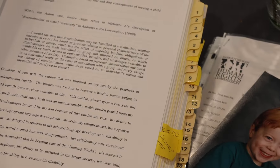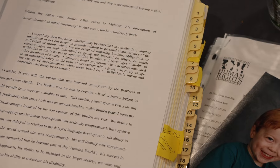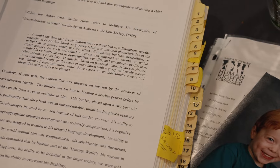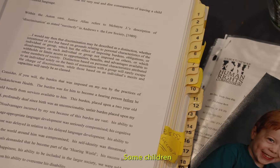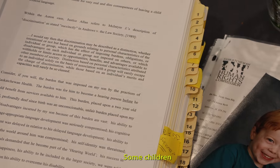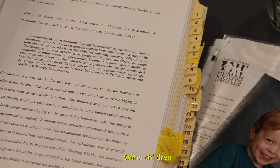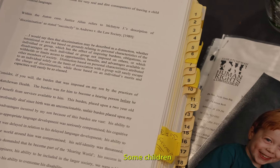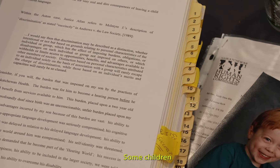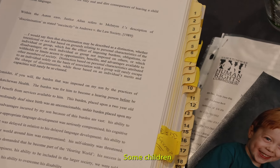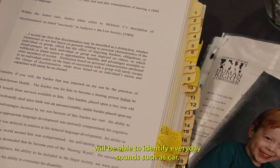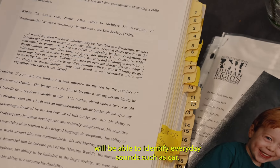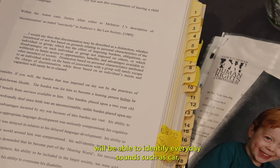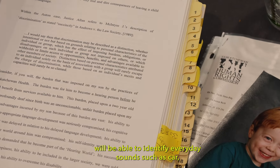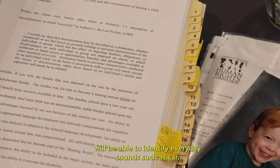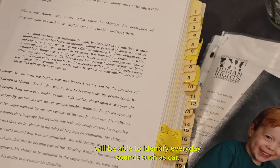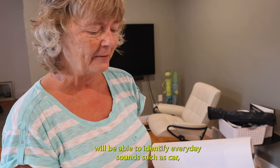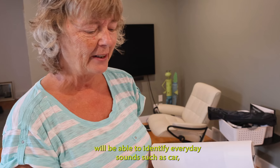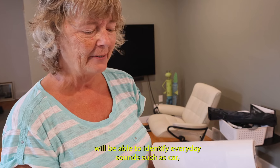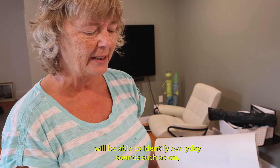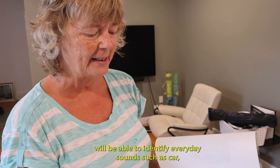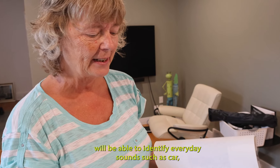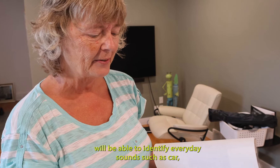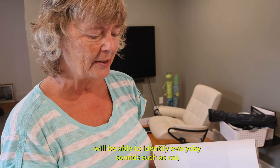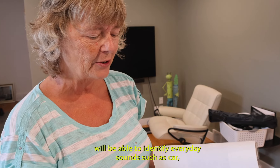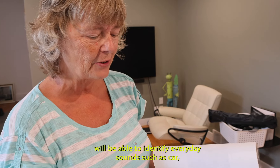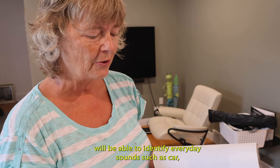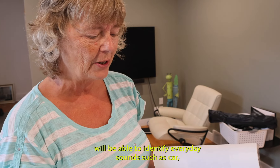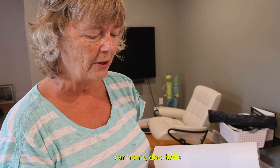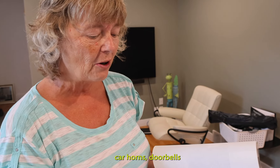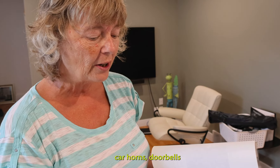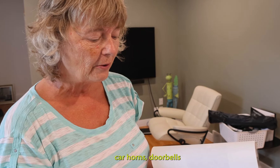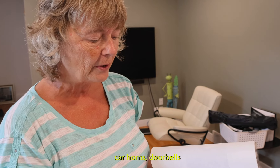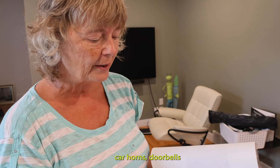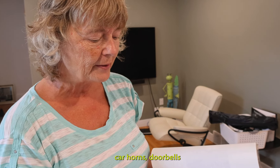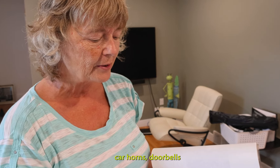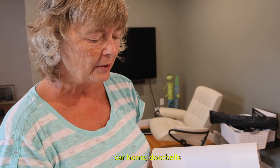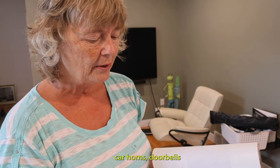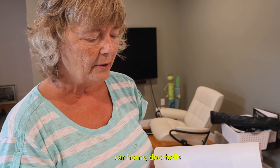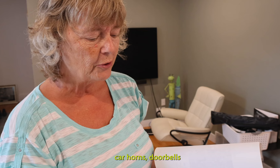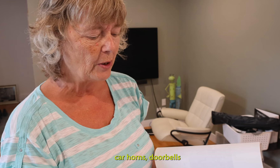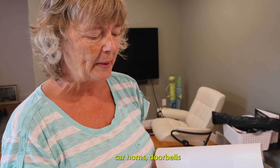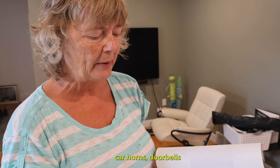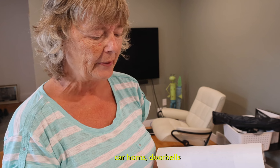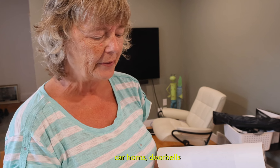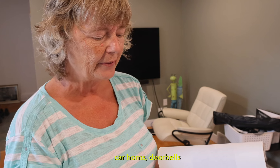Some children will be able to imply everyday sounds such as car horns, doorbells,